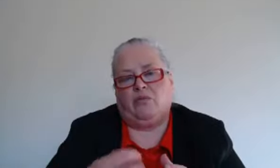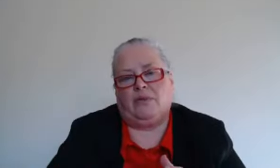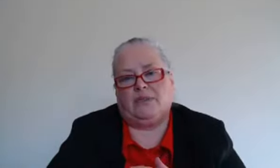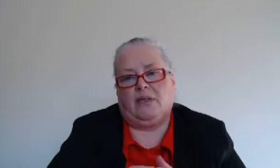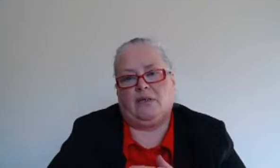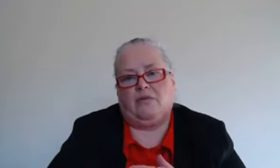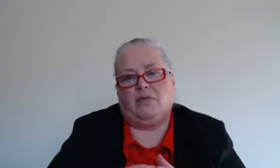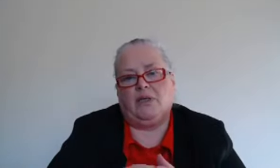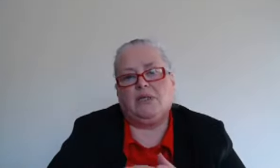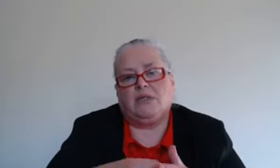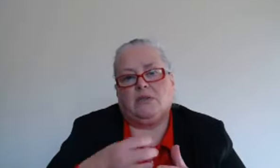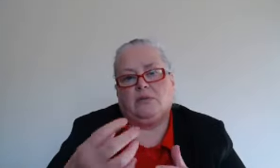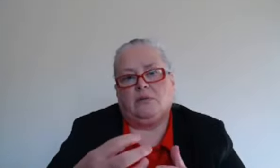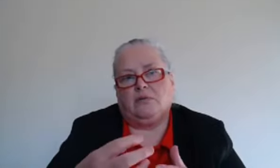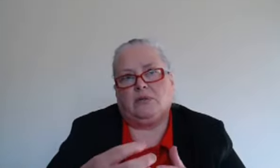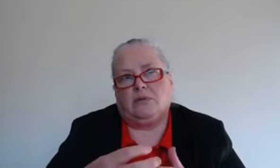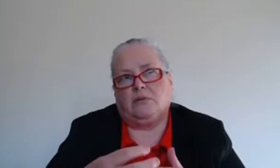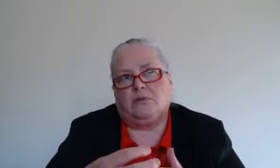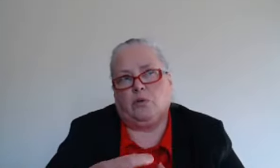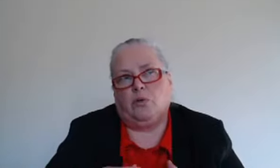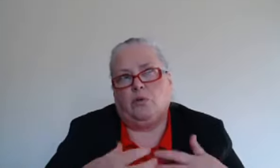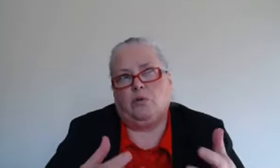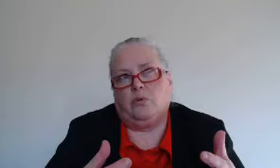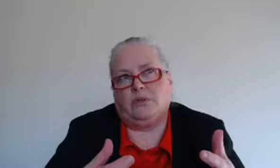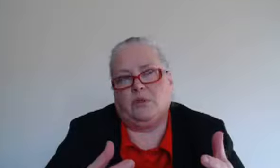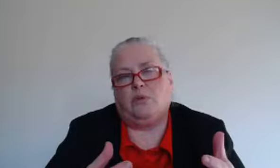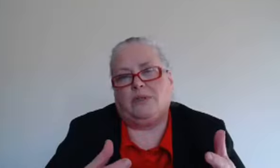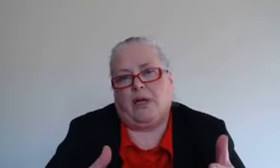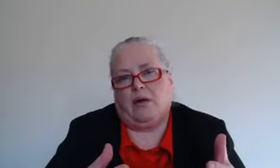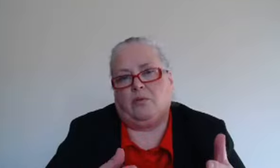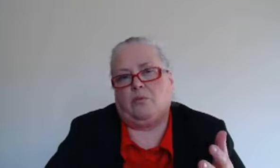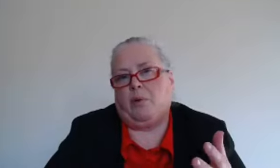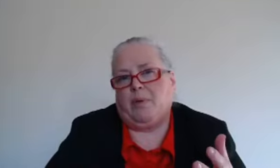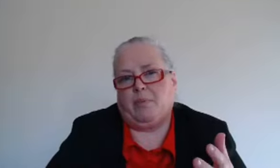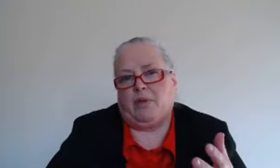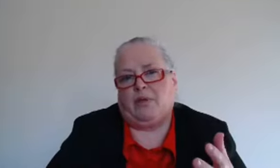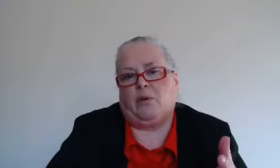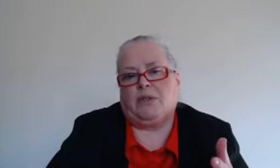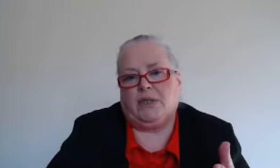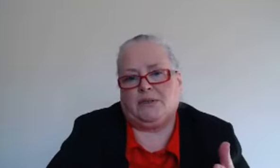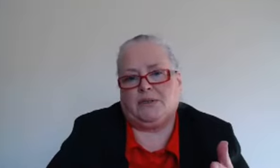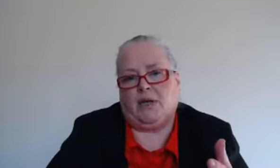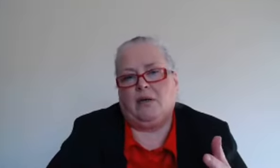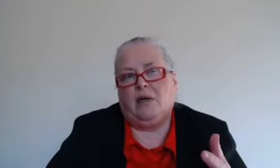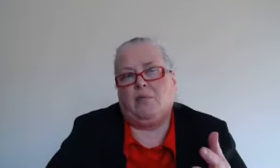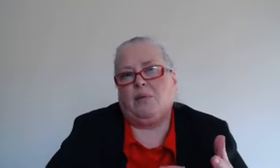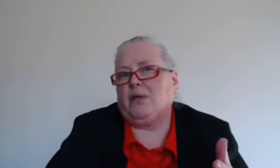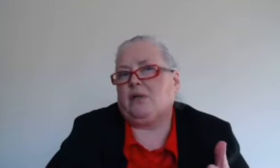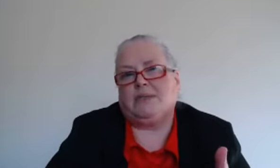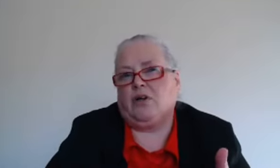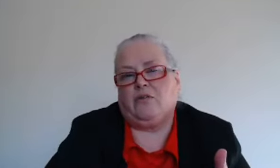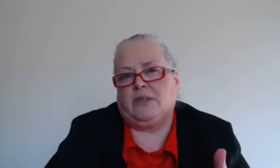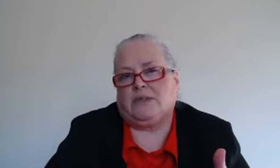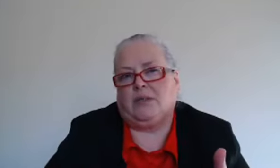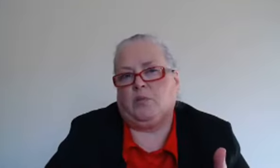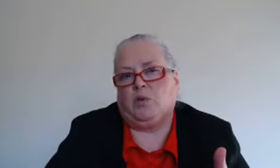physical life to to you know who who is who is there who people are there what things are there maybe they're not serving us anymore